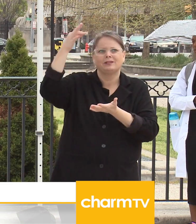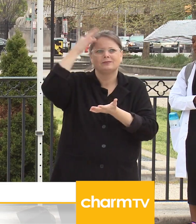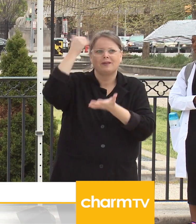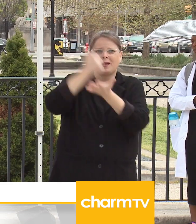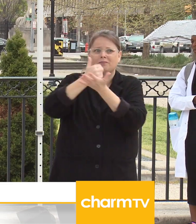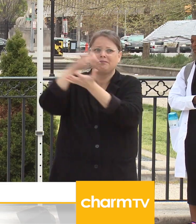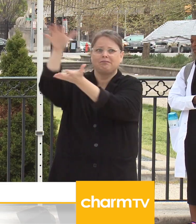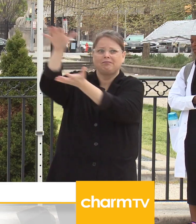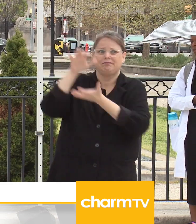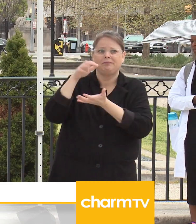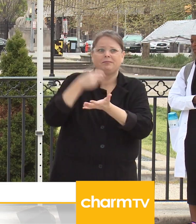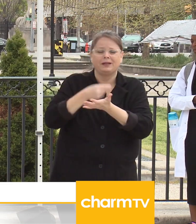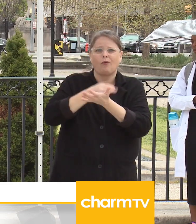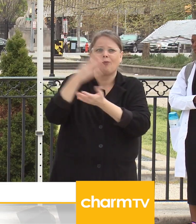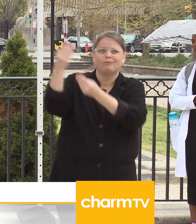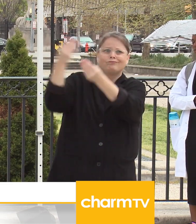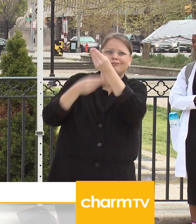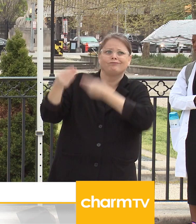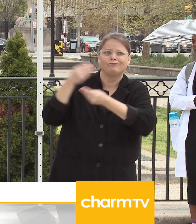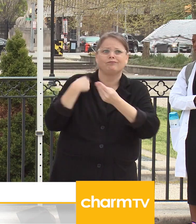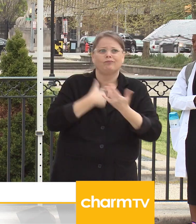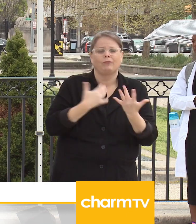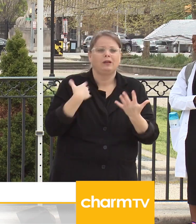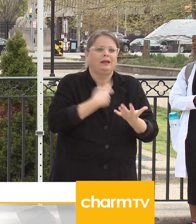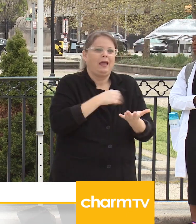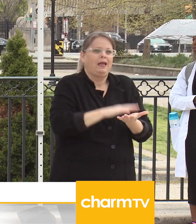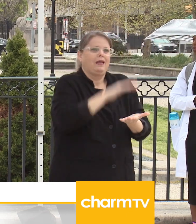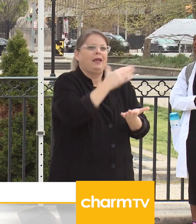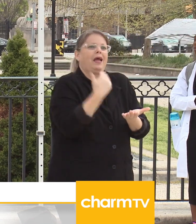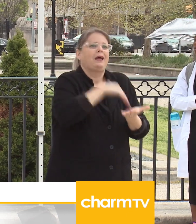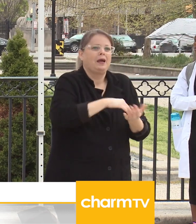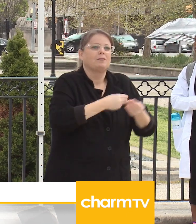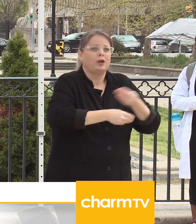be able to replenish our budget. Mr. Raymond.